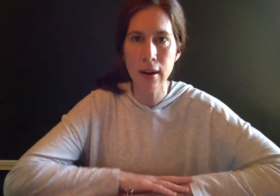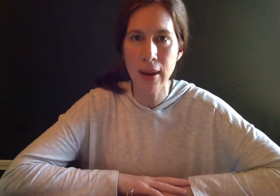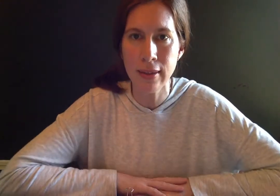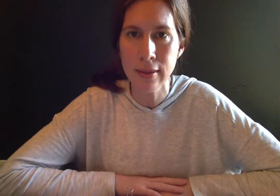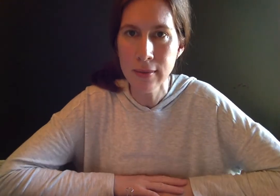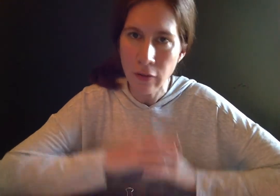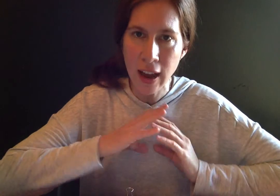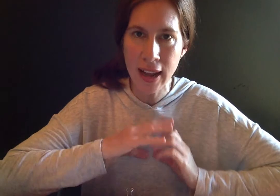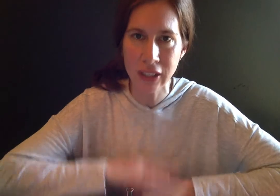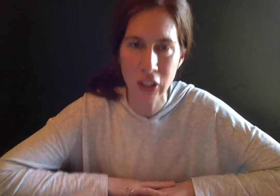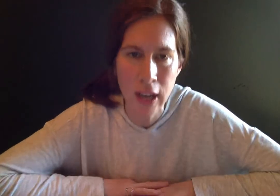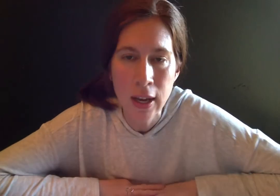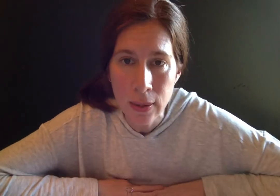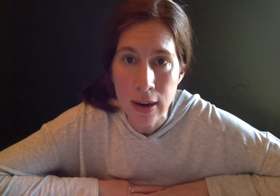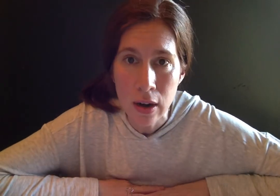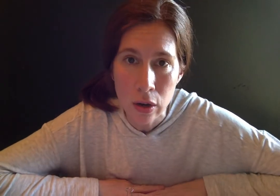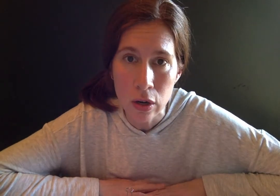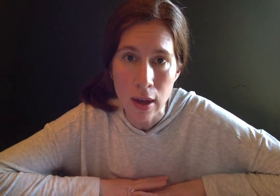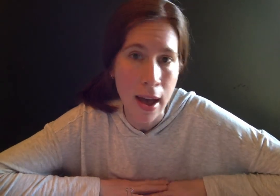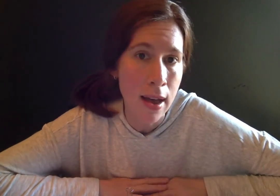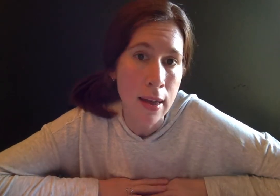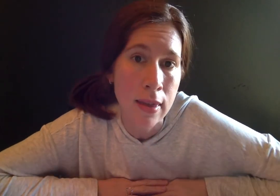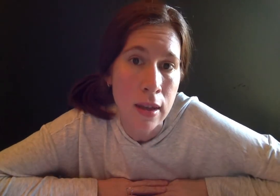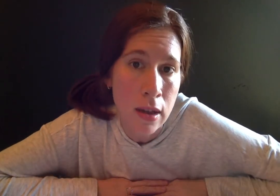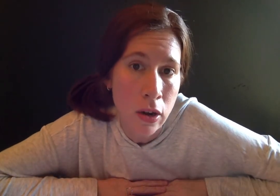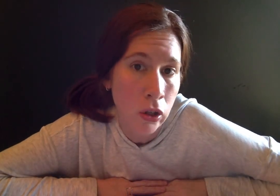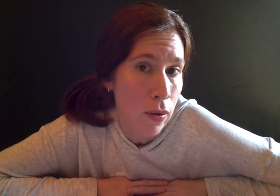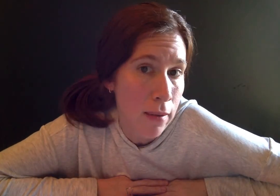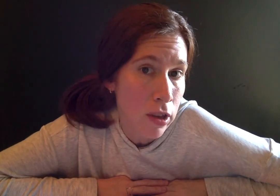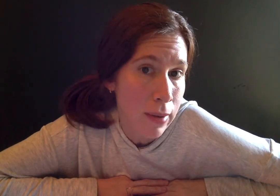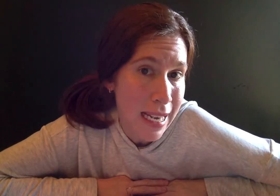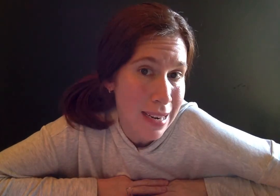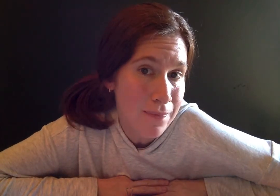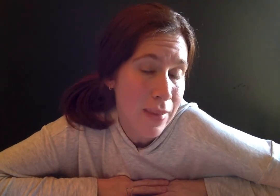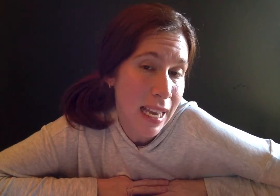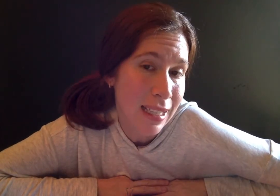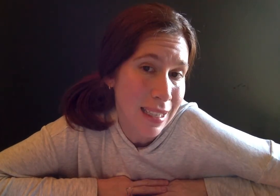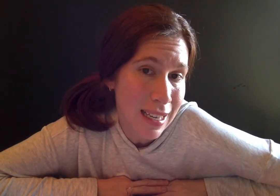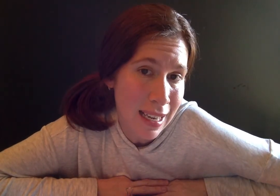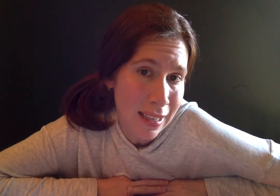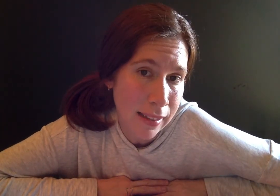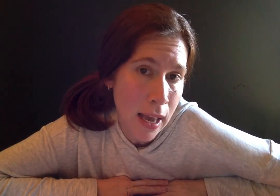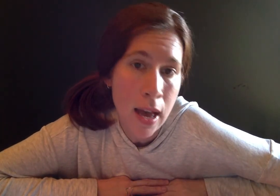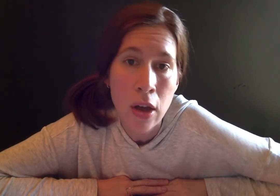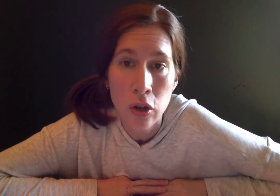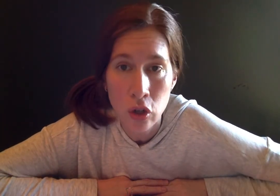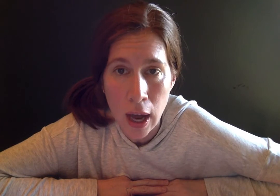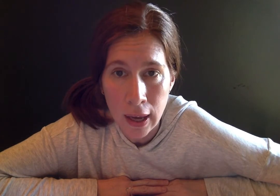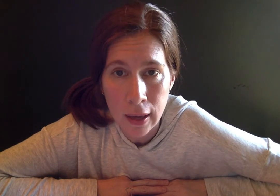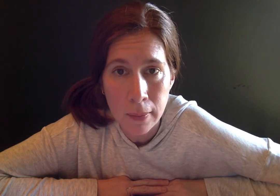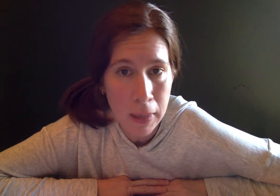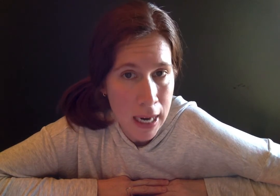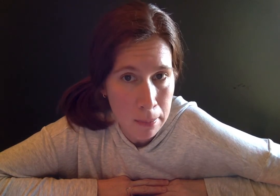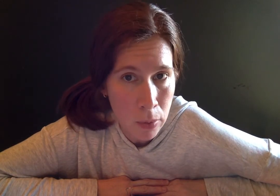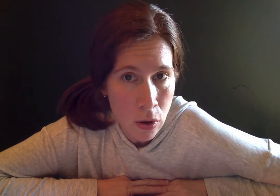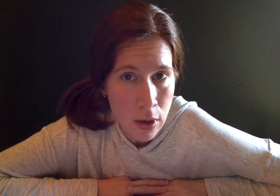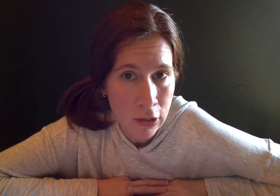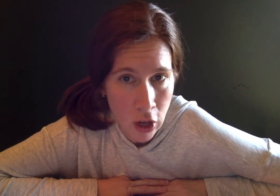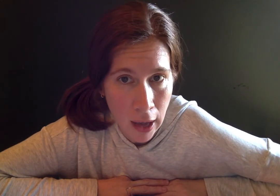with we're finished doing another uh the nursery rhyme for the week it is jack be nimble jack